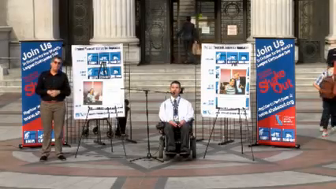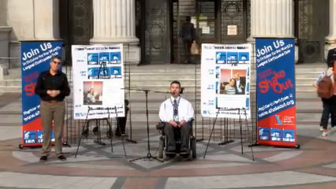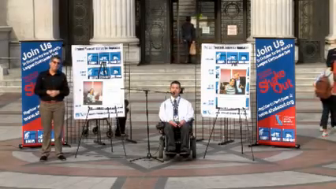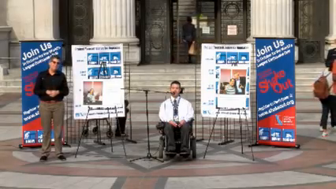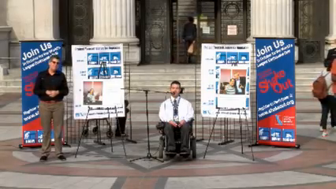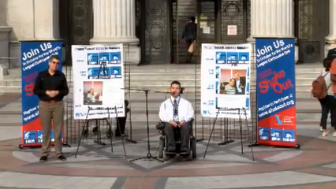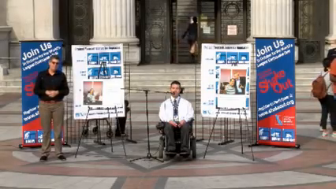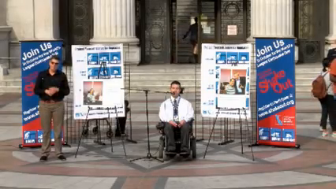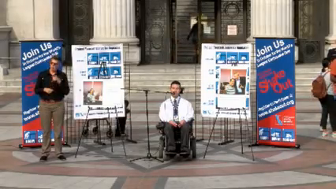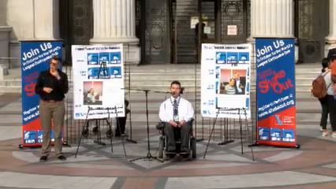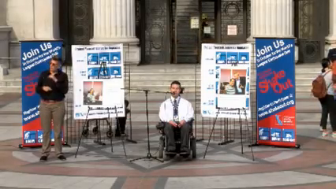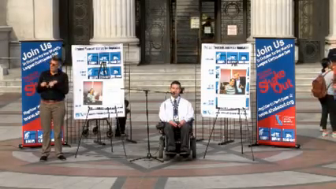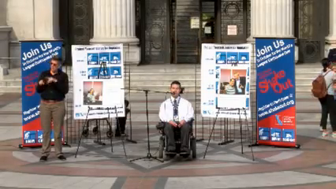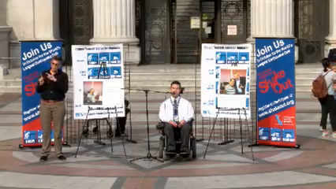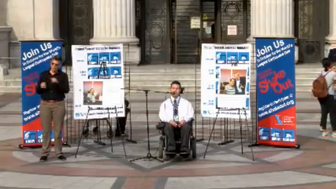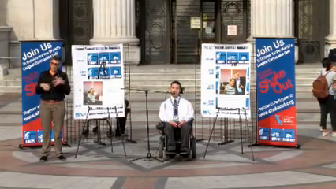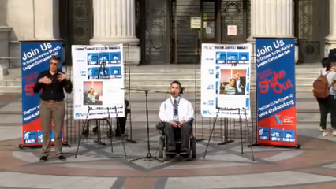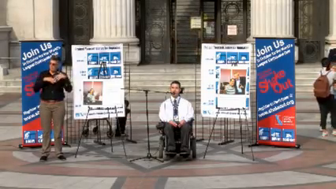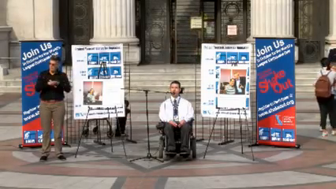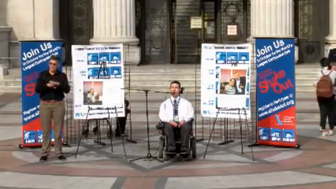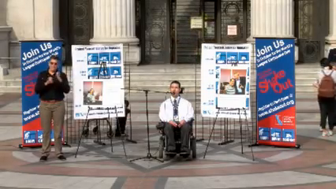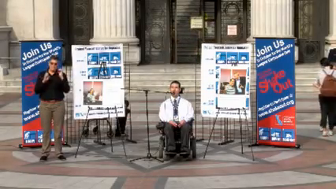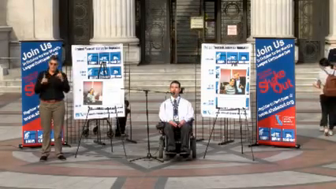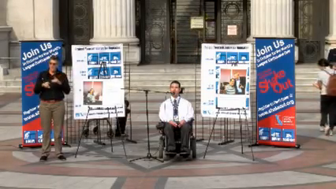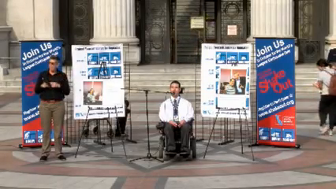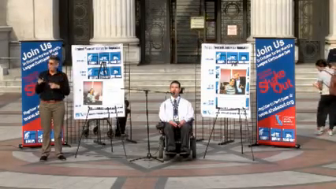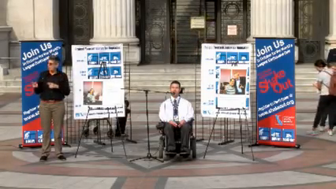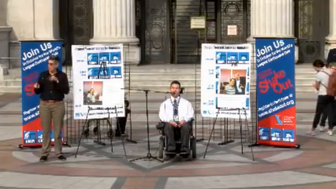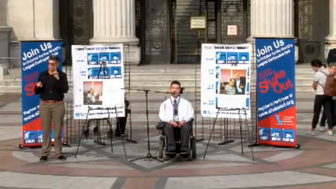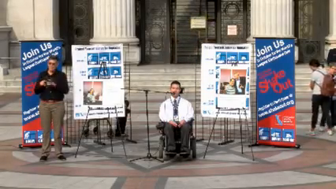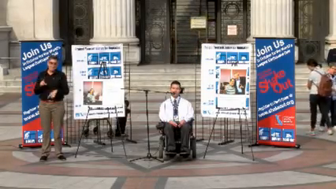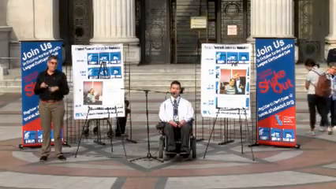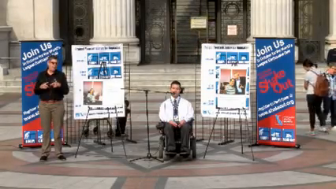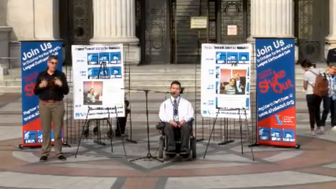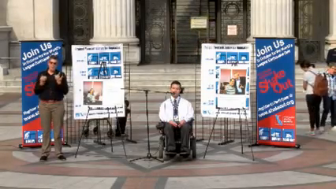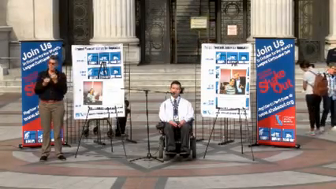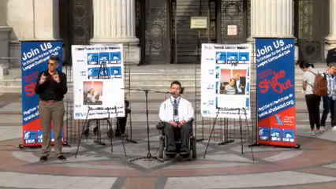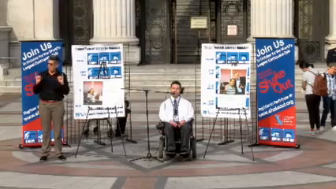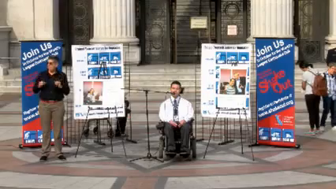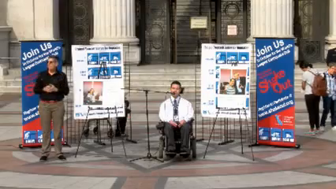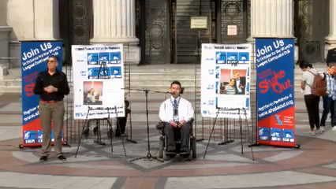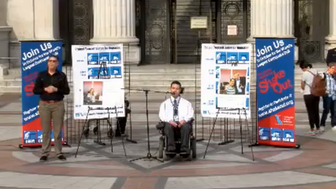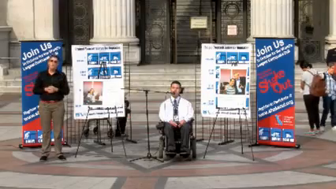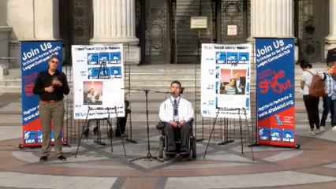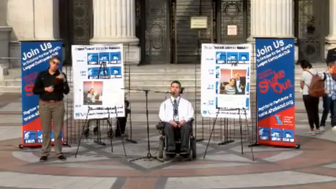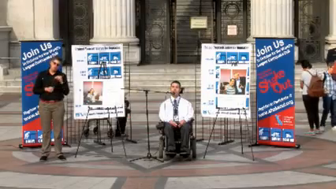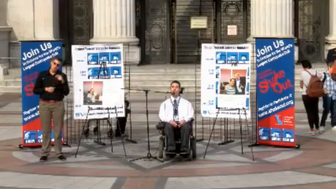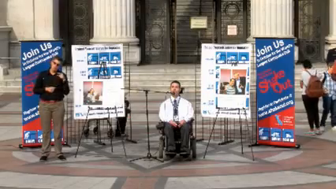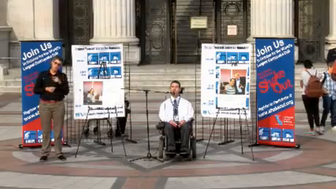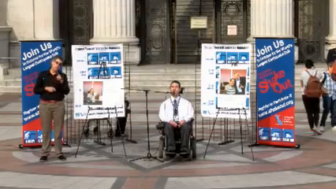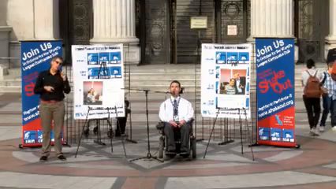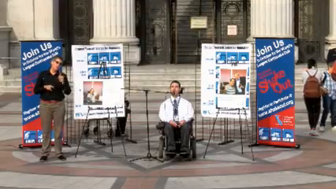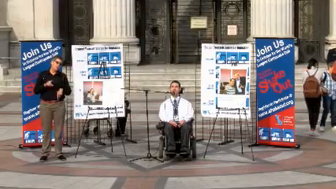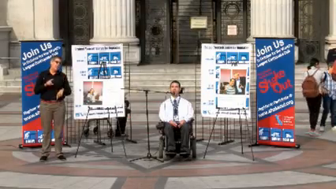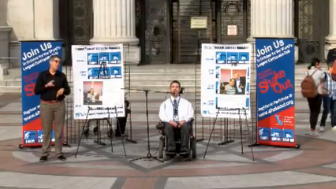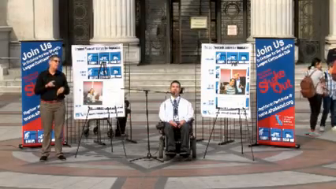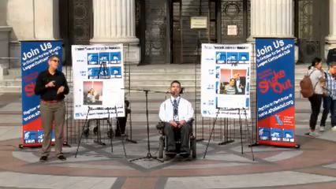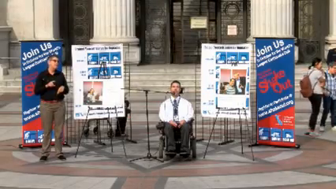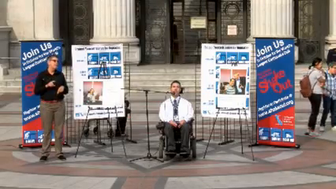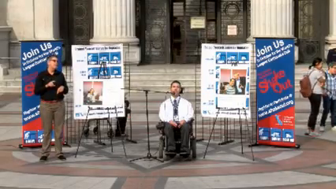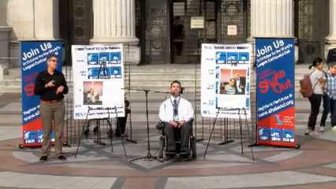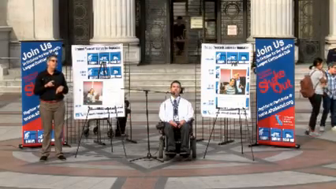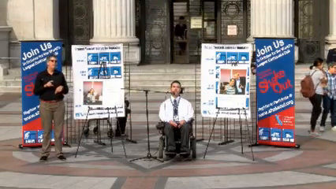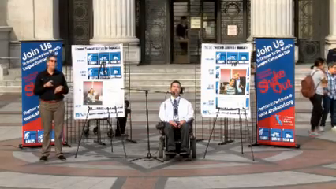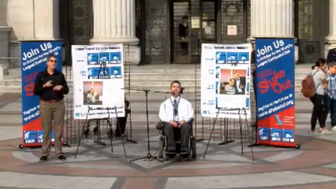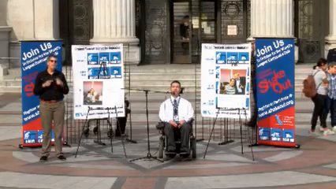mainstream education. No, you can't live independently. No, you cannot attain